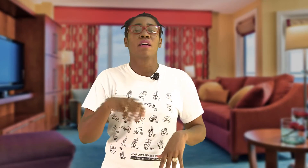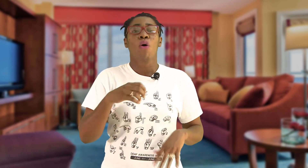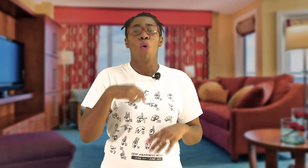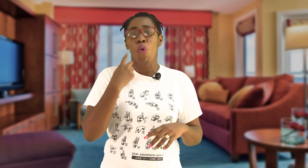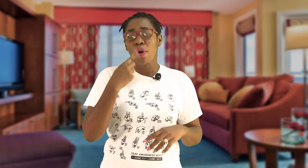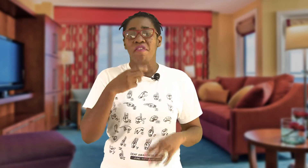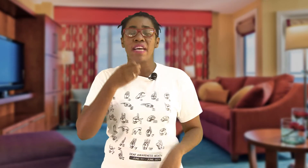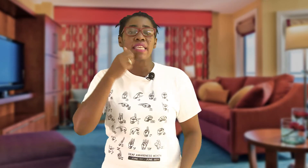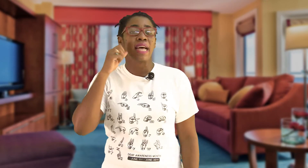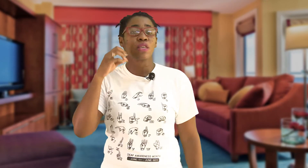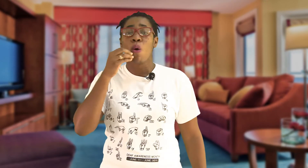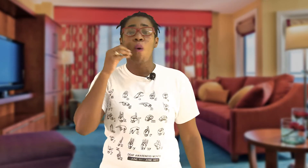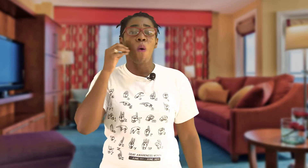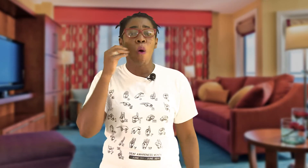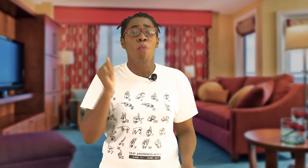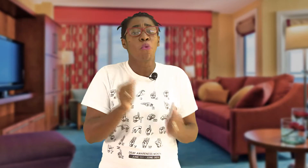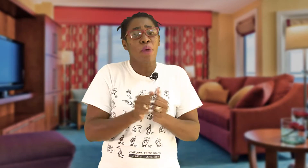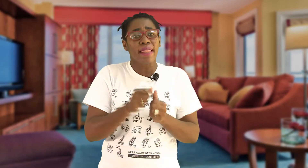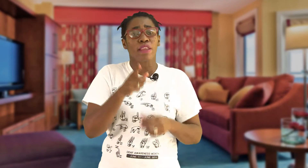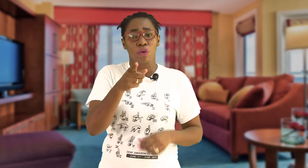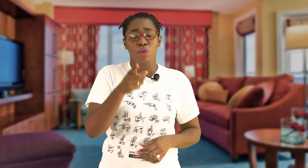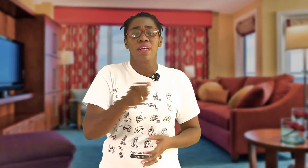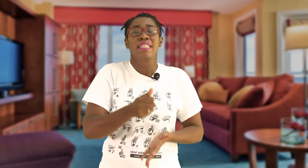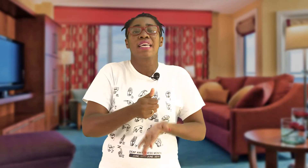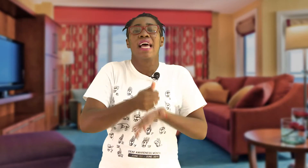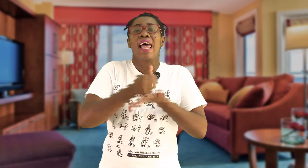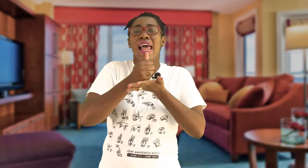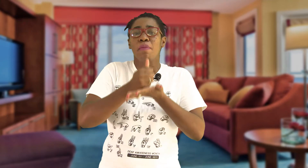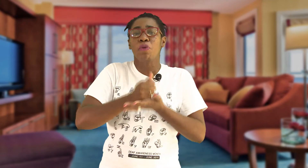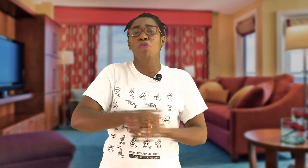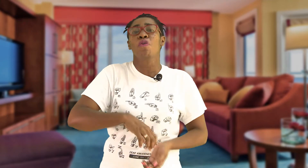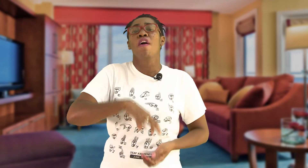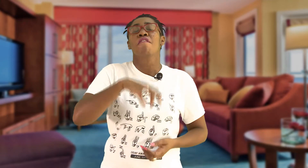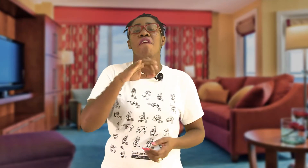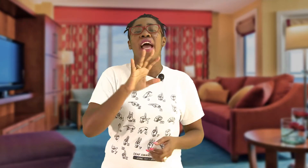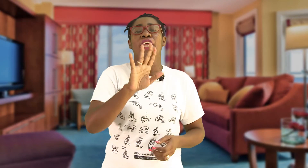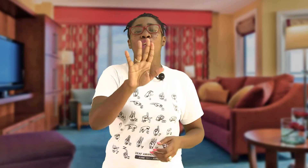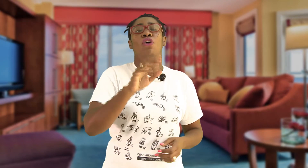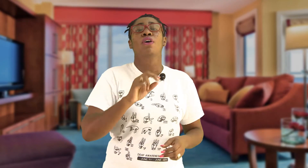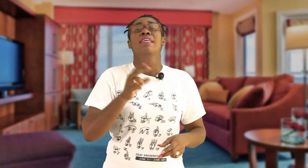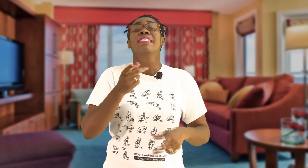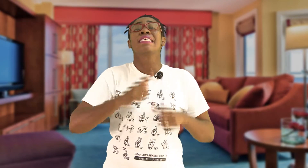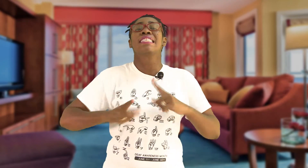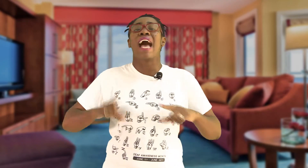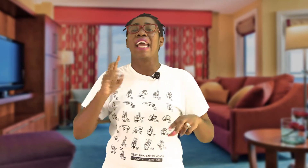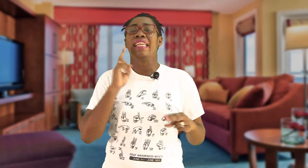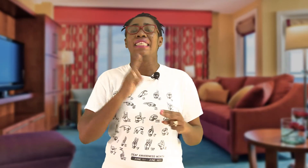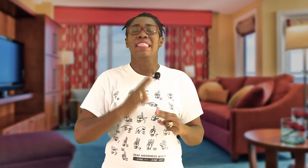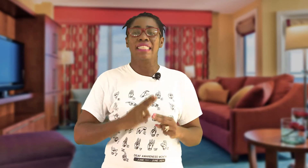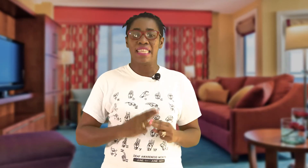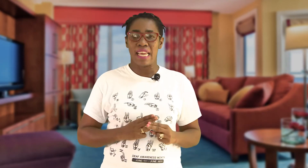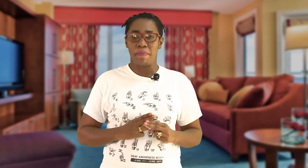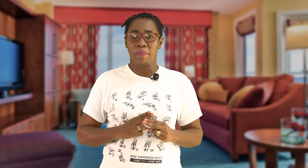whoever is at home with you to help you find your sign name